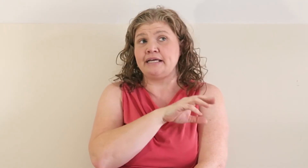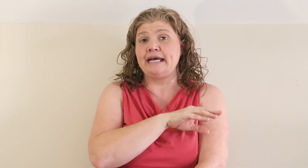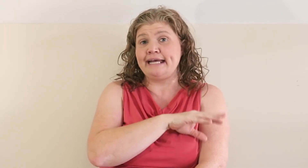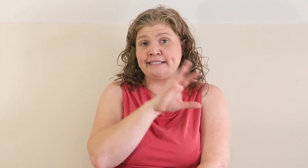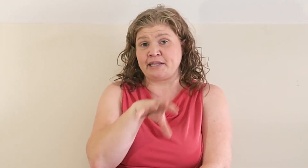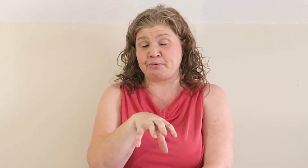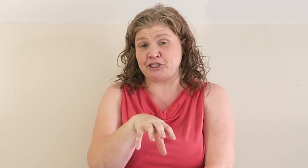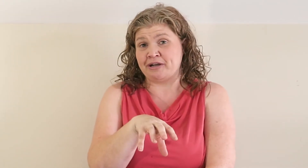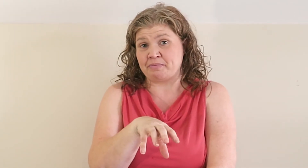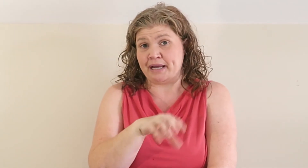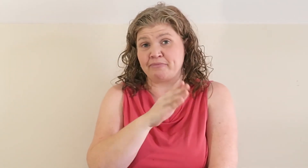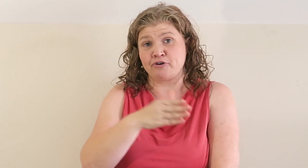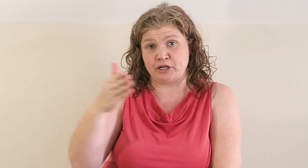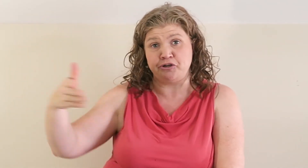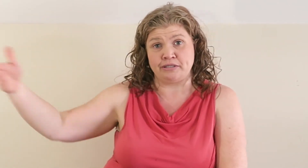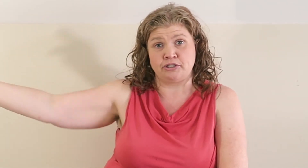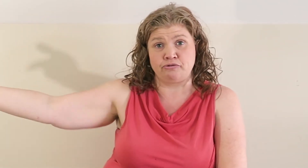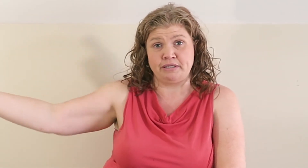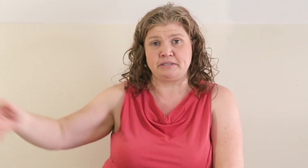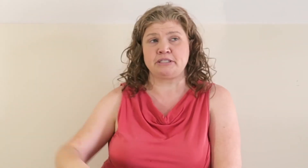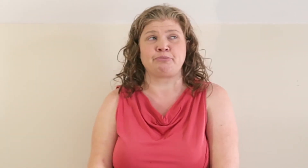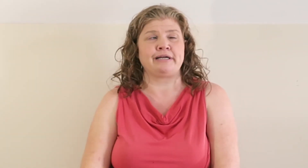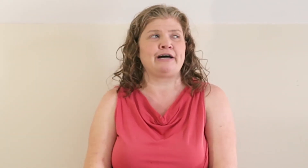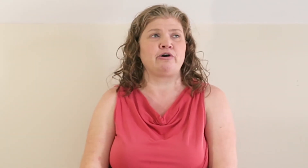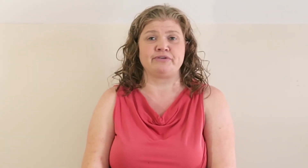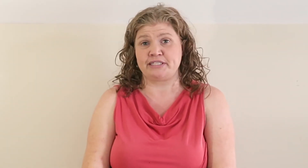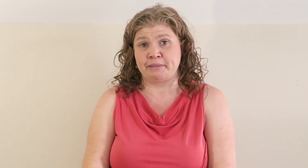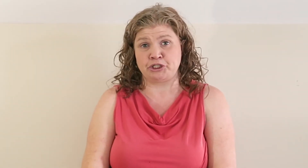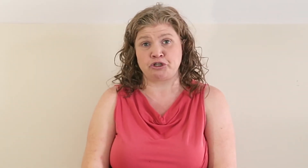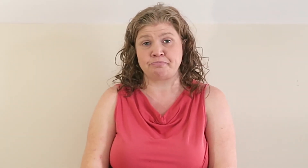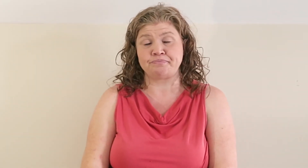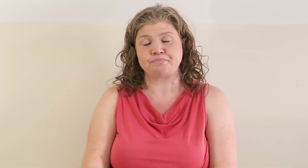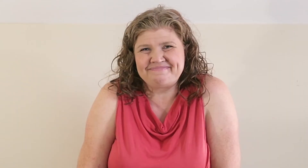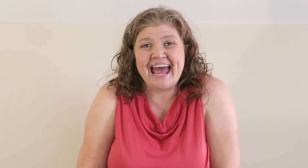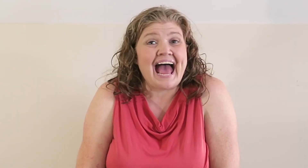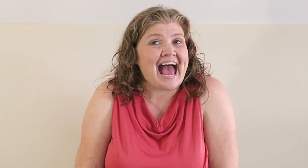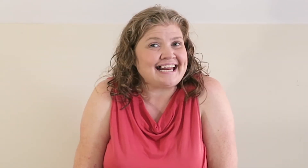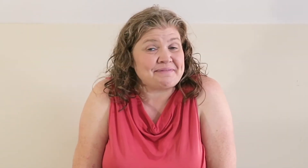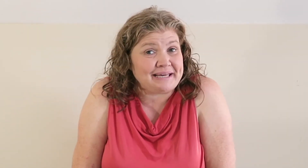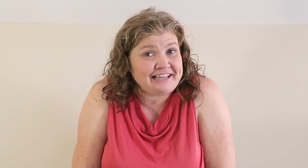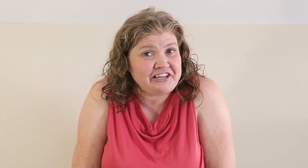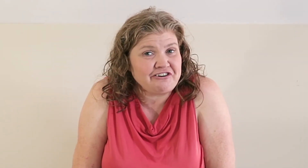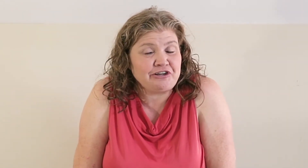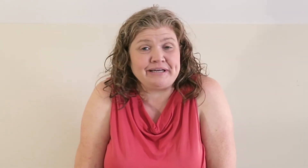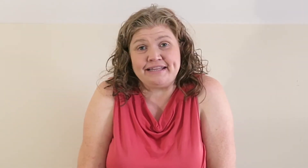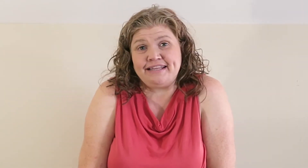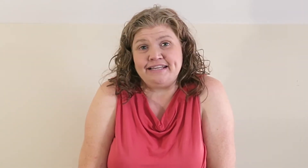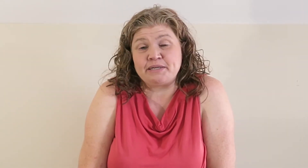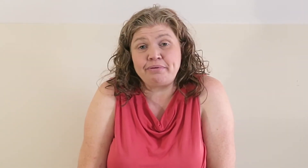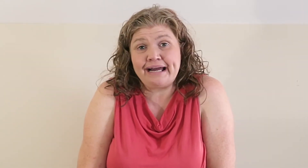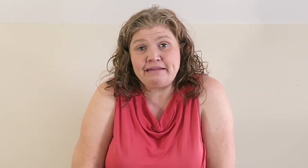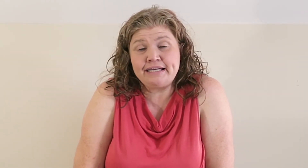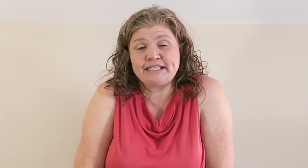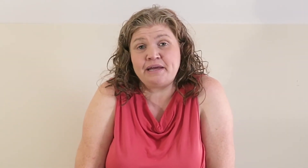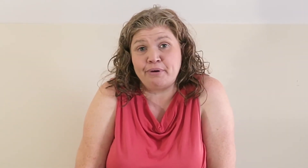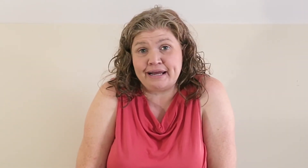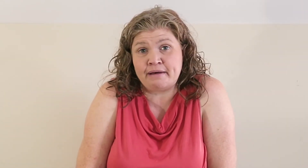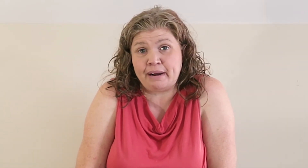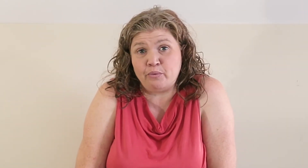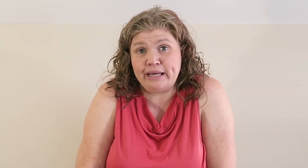is not the price you have to pay up front. You can certainly spread it out over the semester. And at the beginning of the year, you get the supply list. They break it down by a